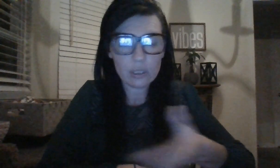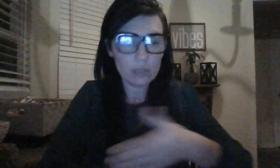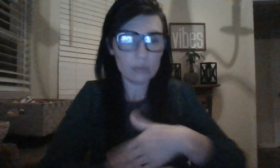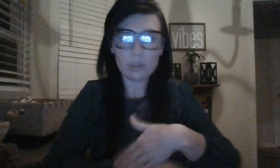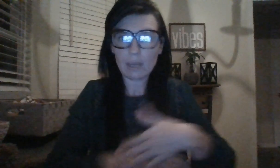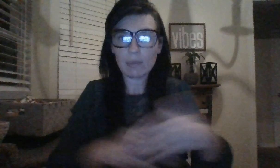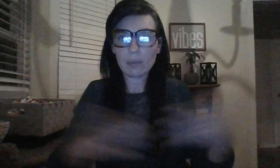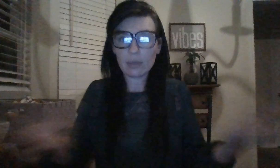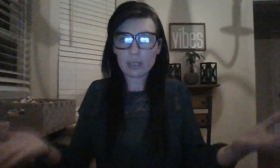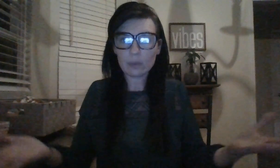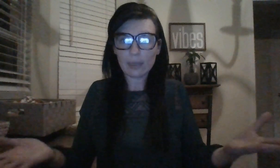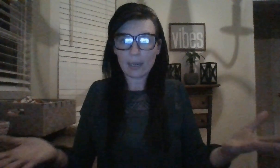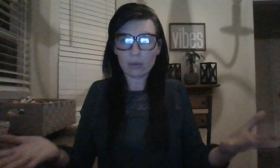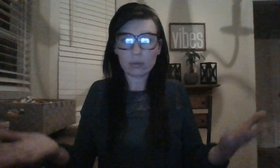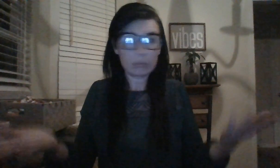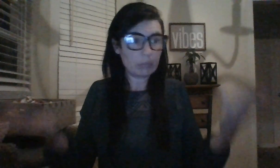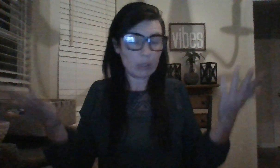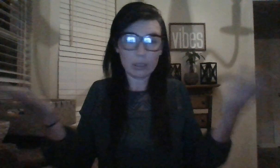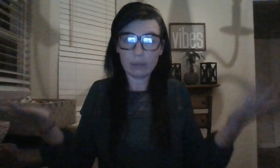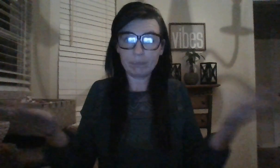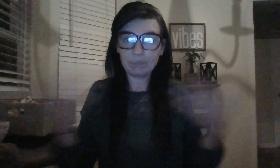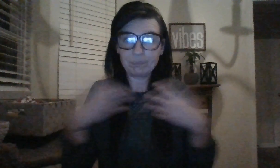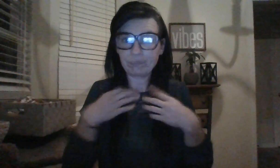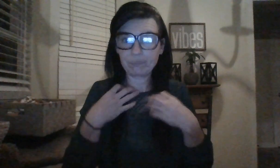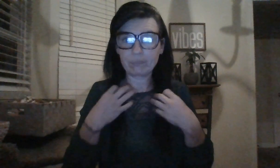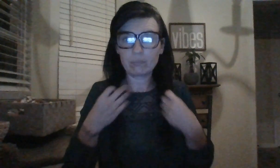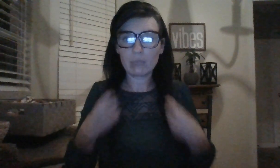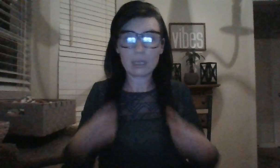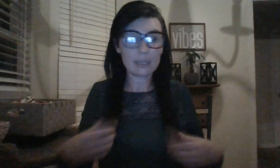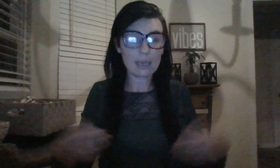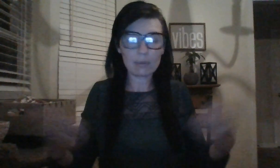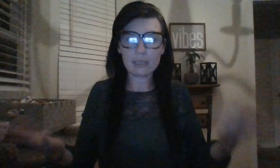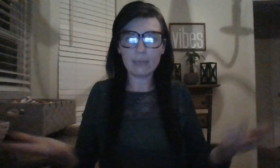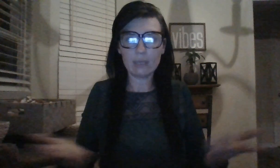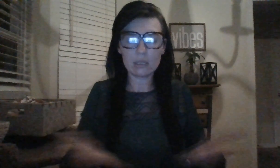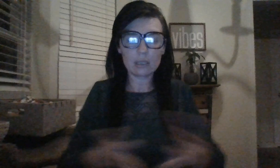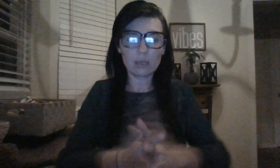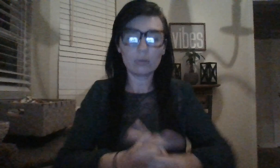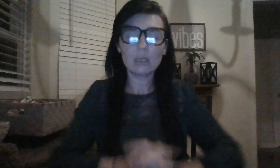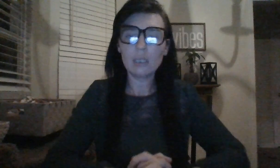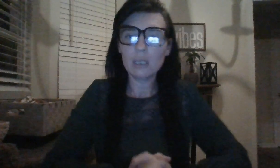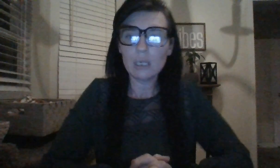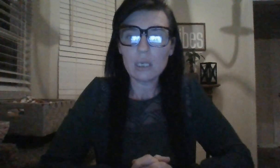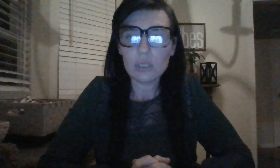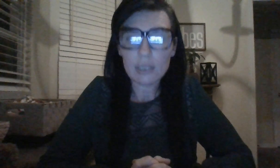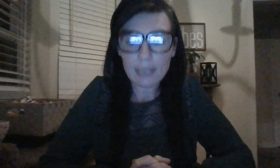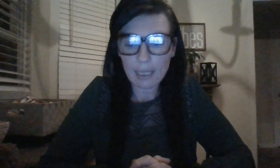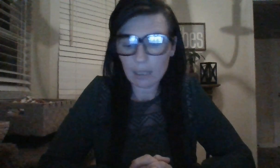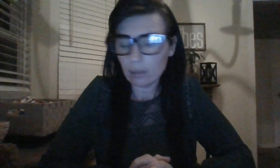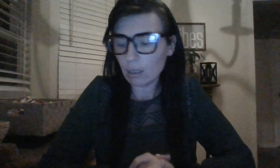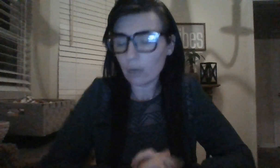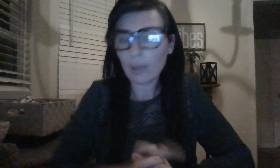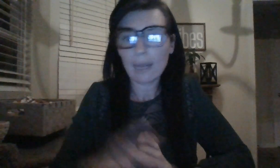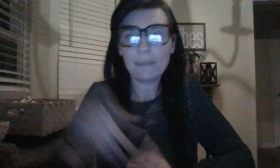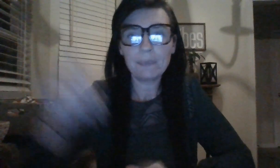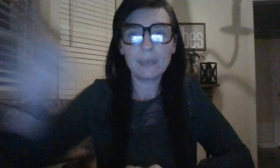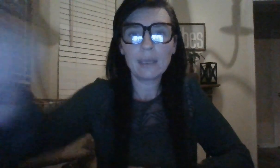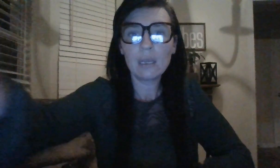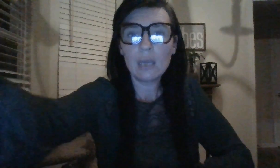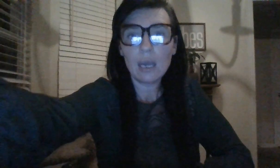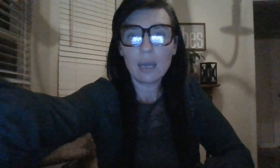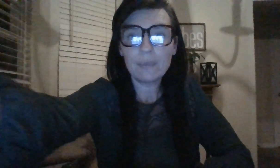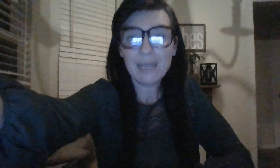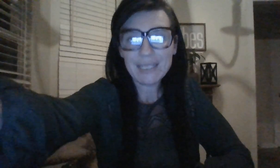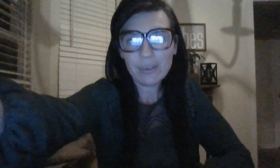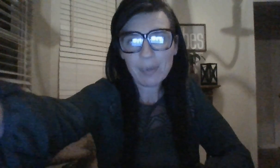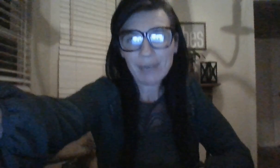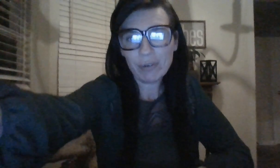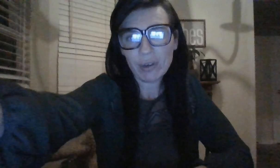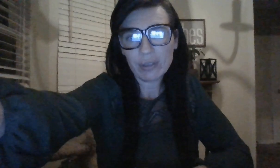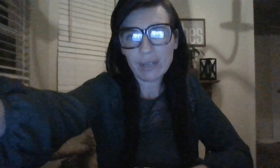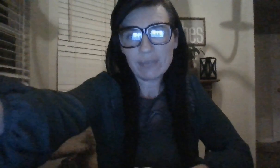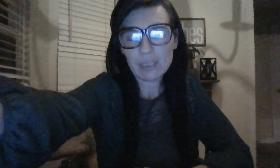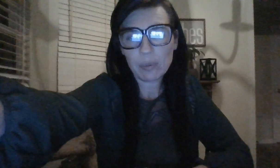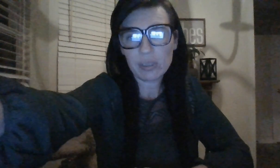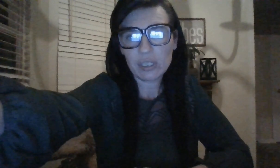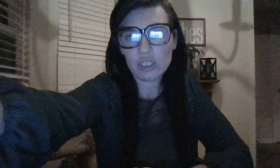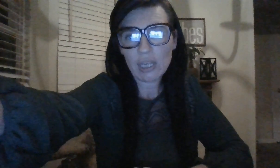one, too. So I'm gonna put this one out because I received it. So just saying. OK, thanks, everybody, for all the love and support to the